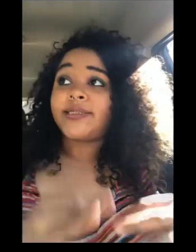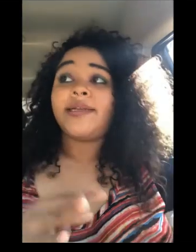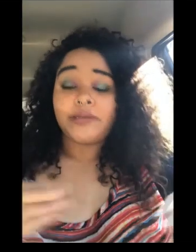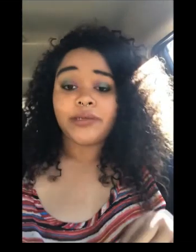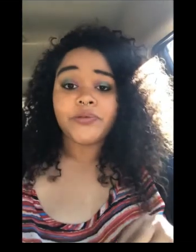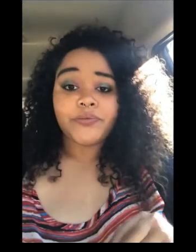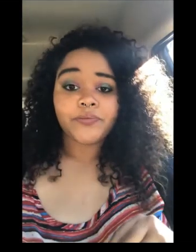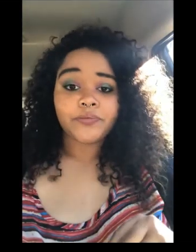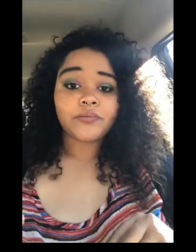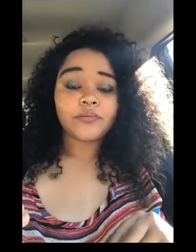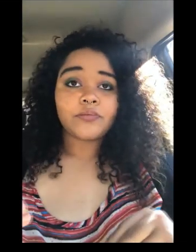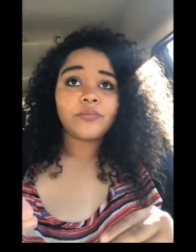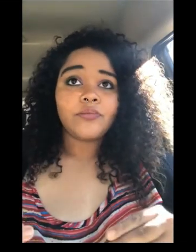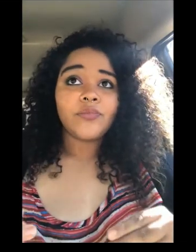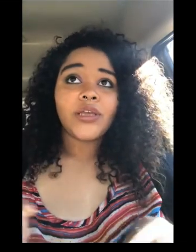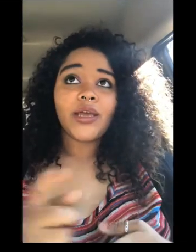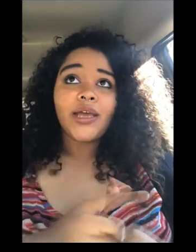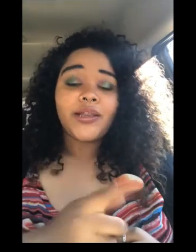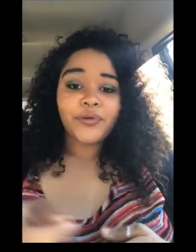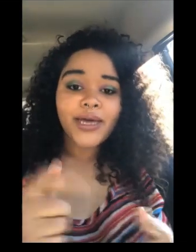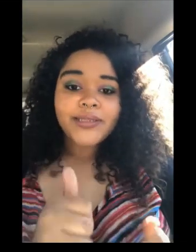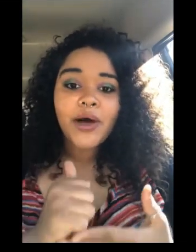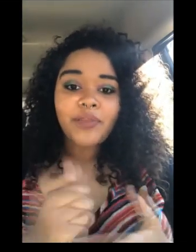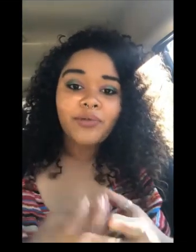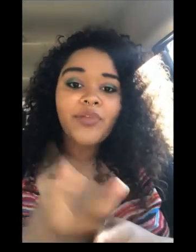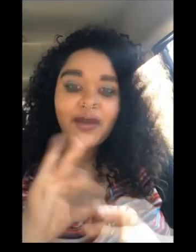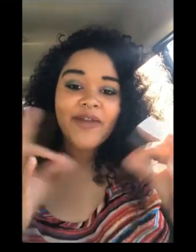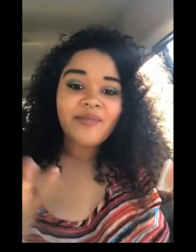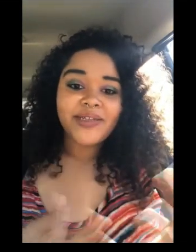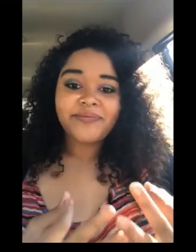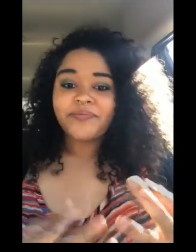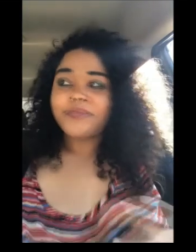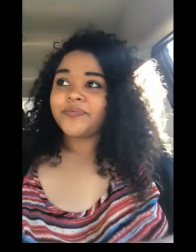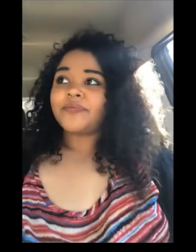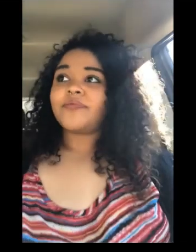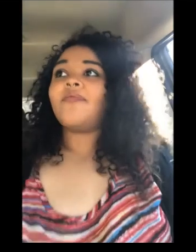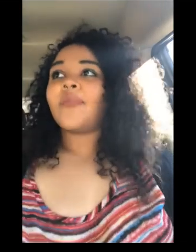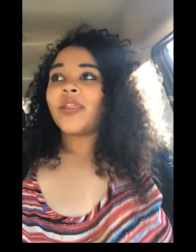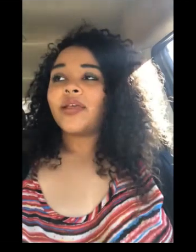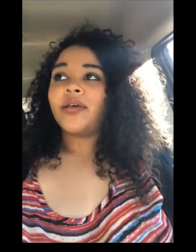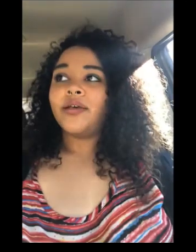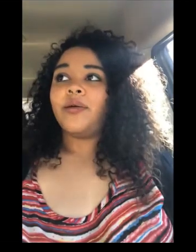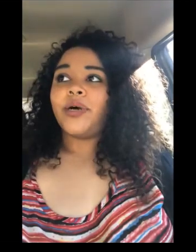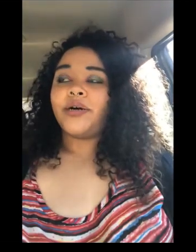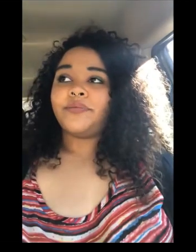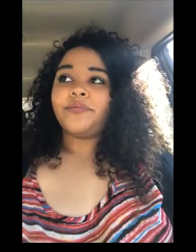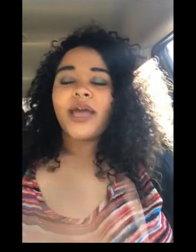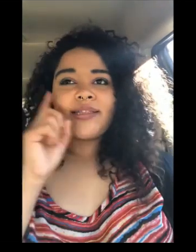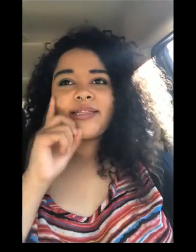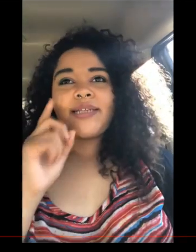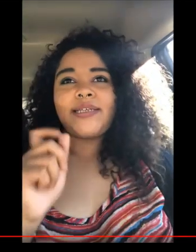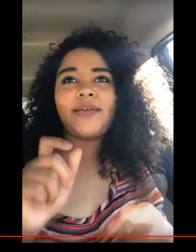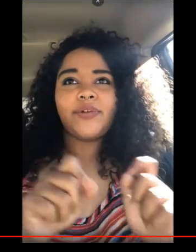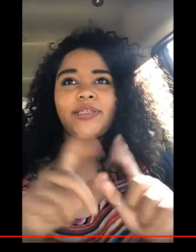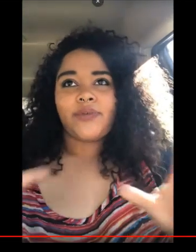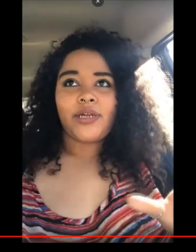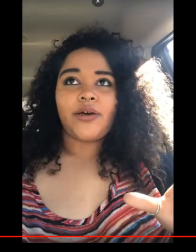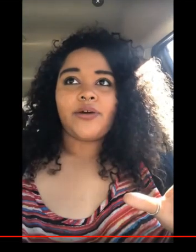they decide to leave and you guys help me grow that family um i think that's it for this video